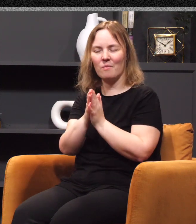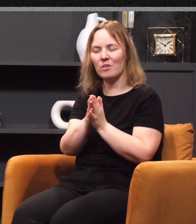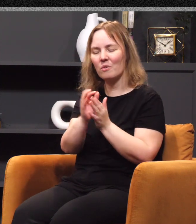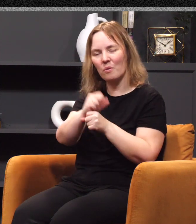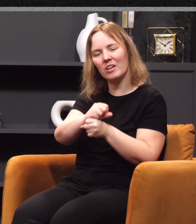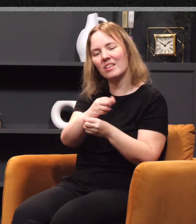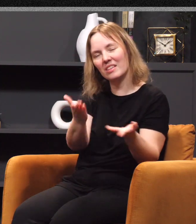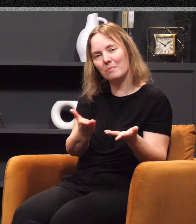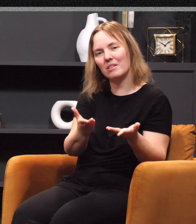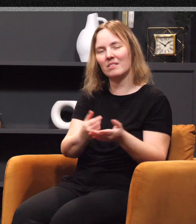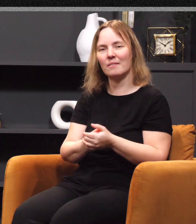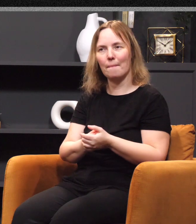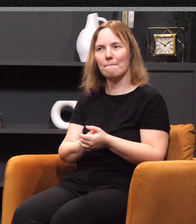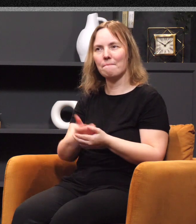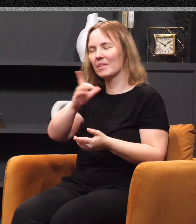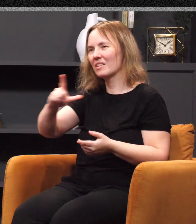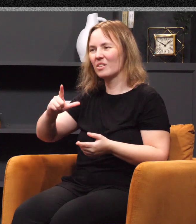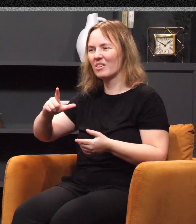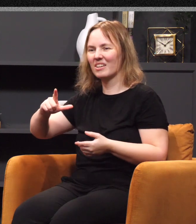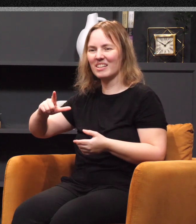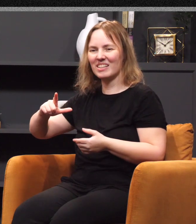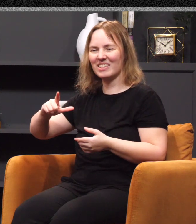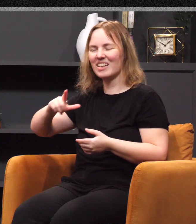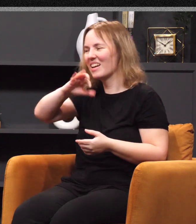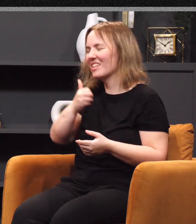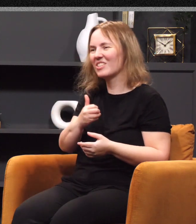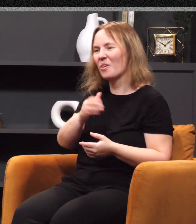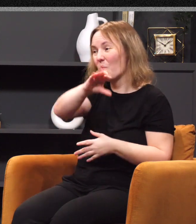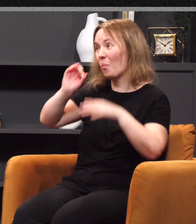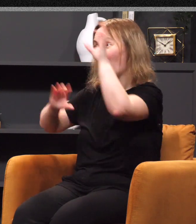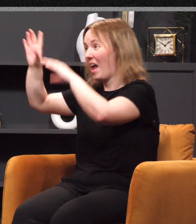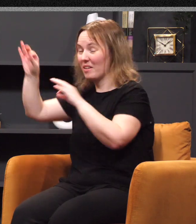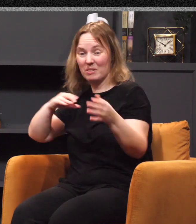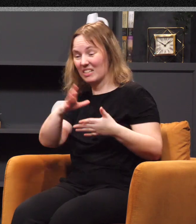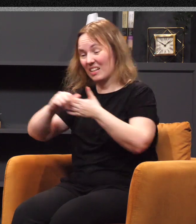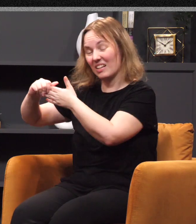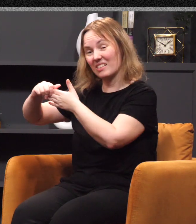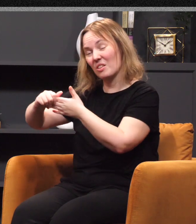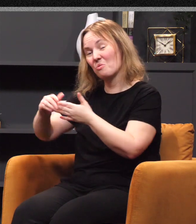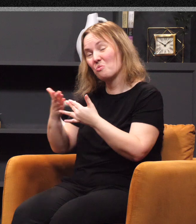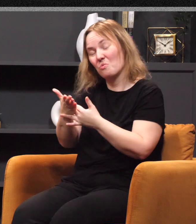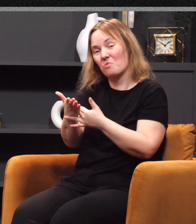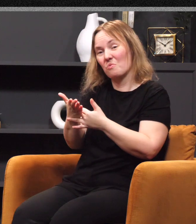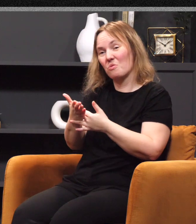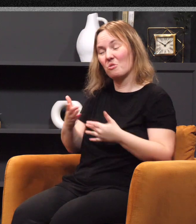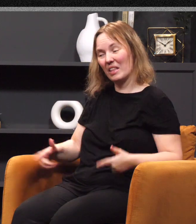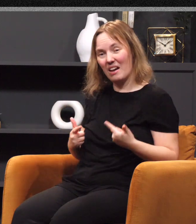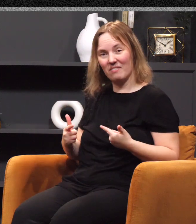with this area. You see, the Lord's just not zigzagging us through life. He has strategy. He knows when I'm ready. He